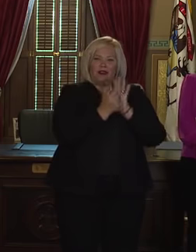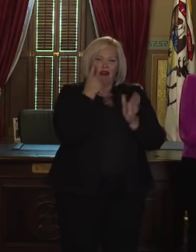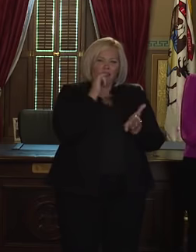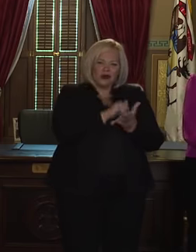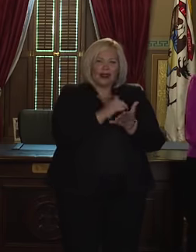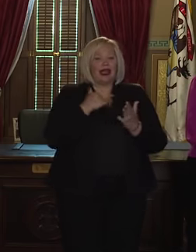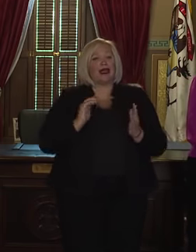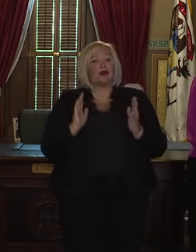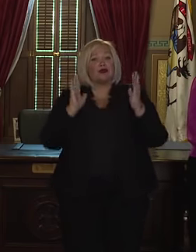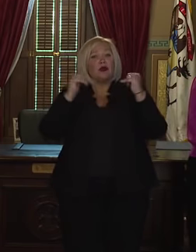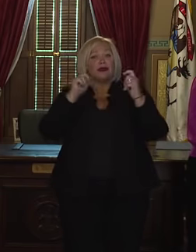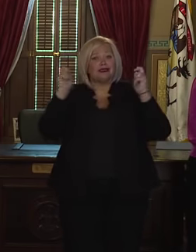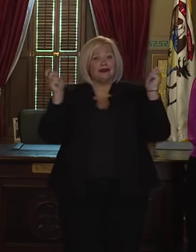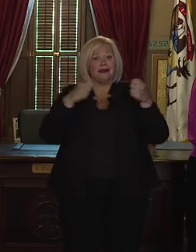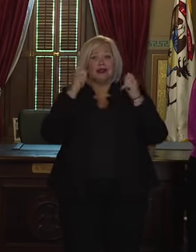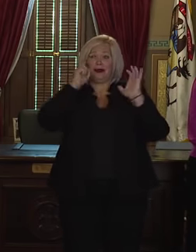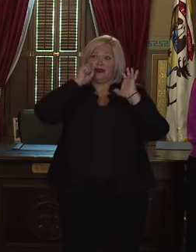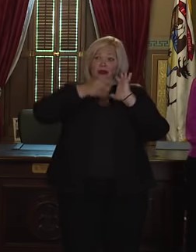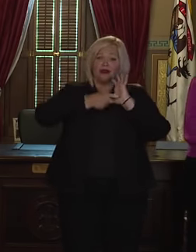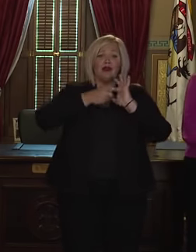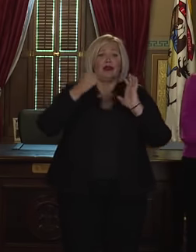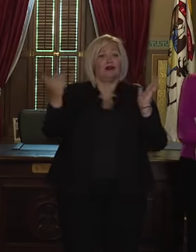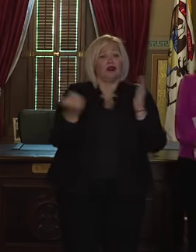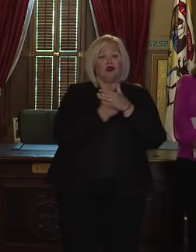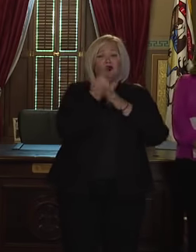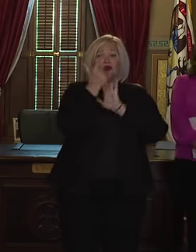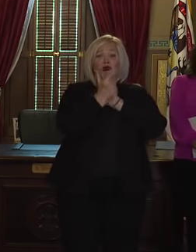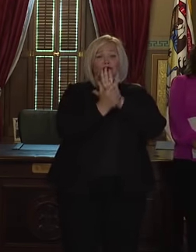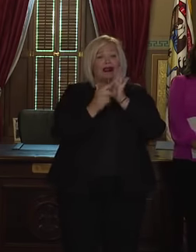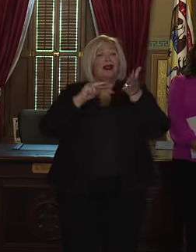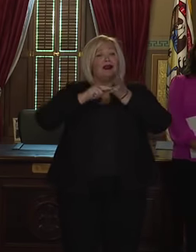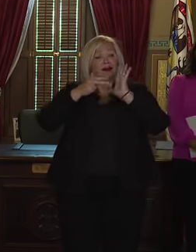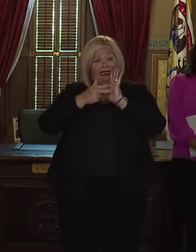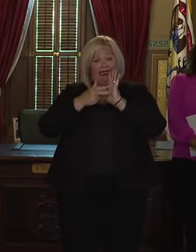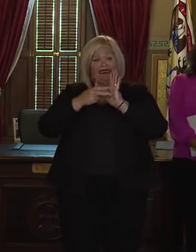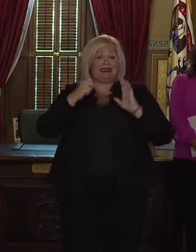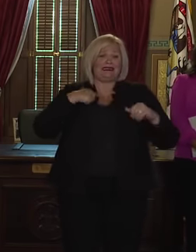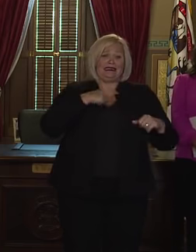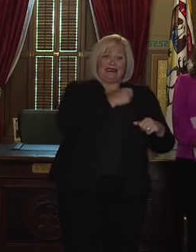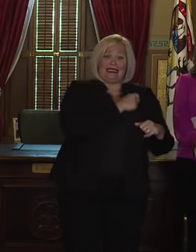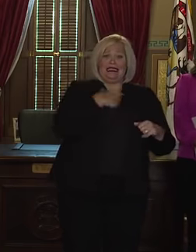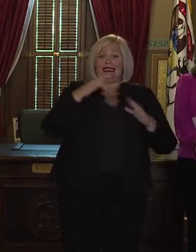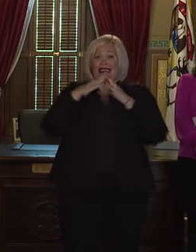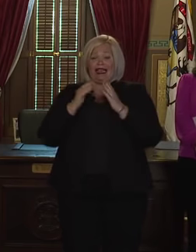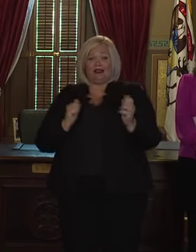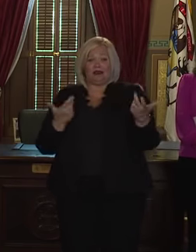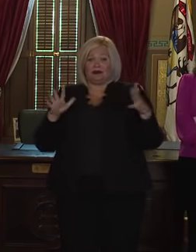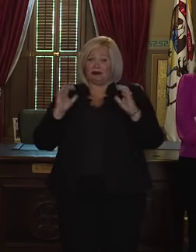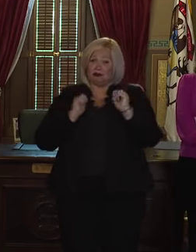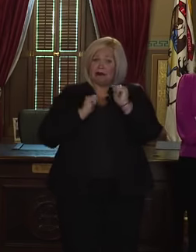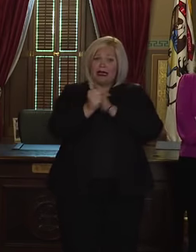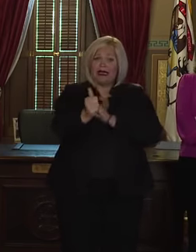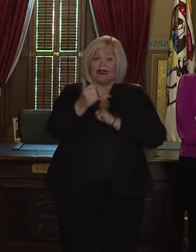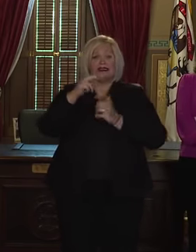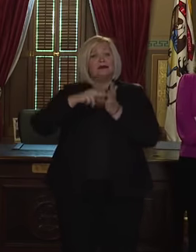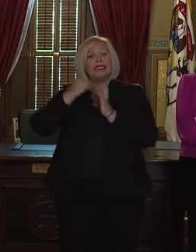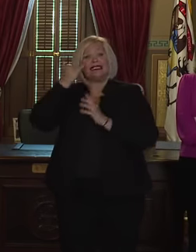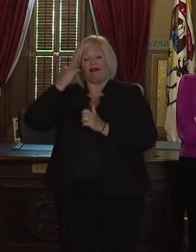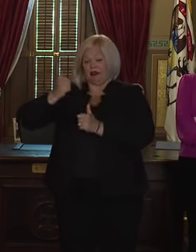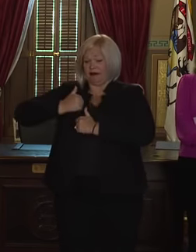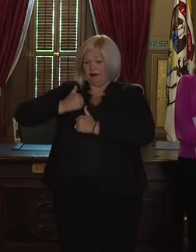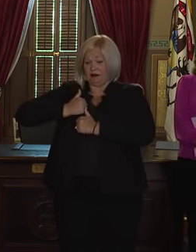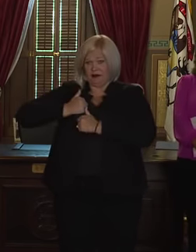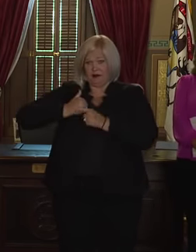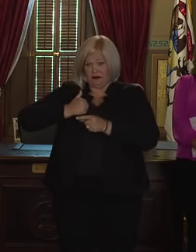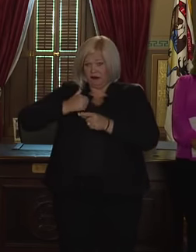hoping to celebrate the recognition of the law that the Senate and the House passed enabling military service members serving overseas